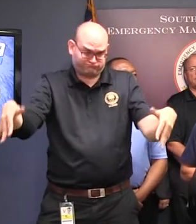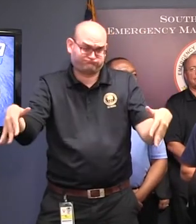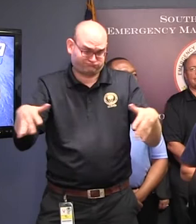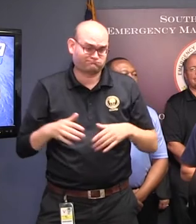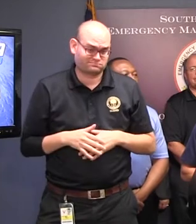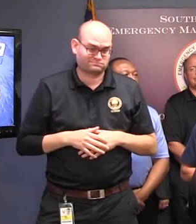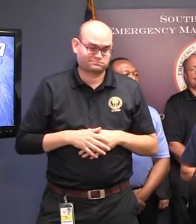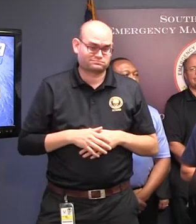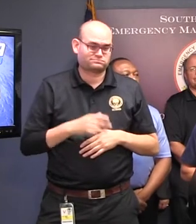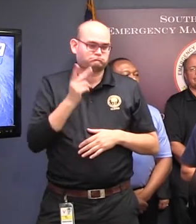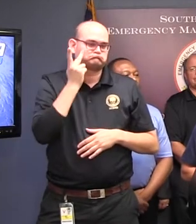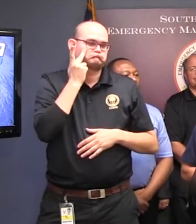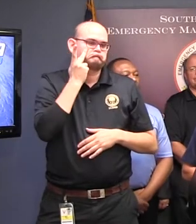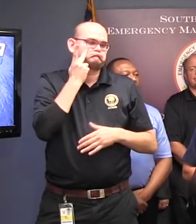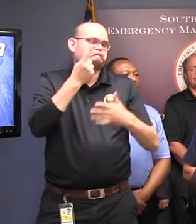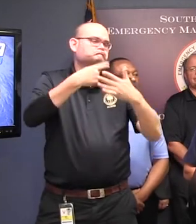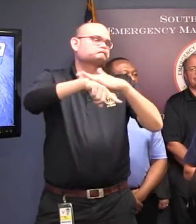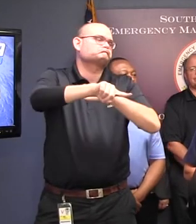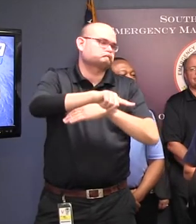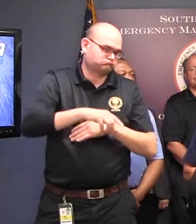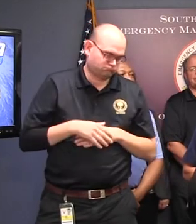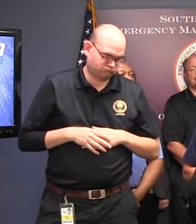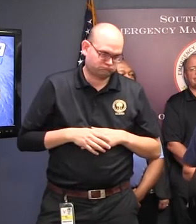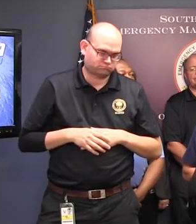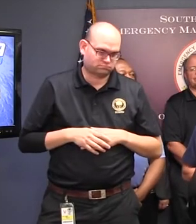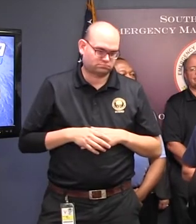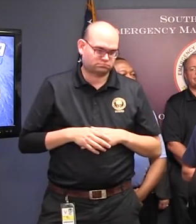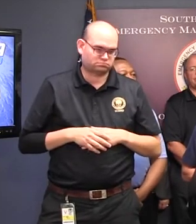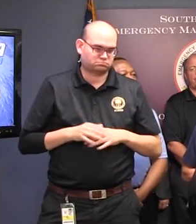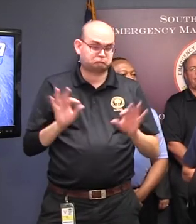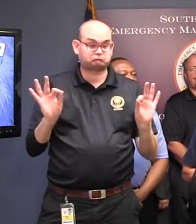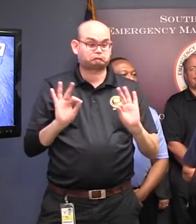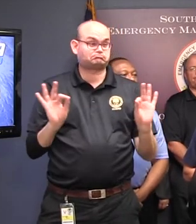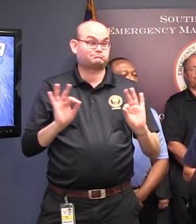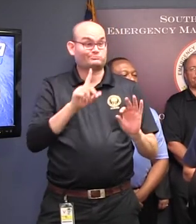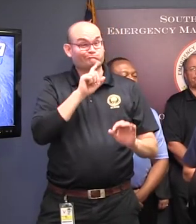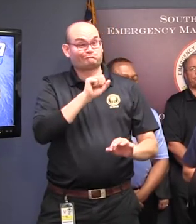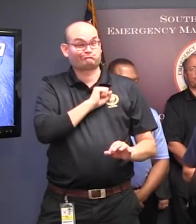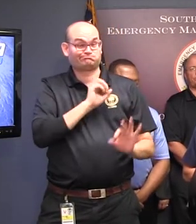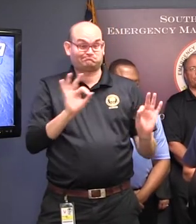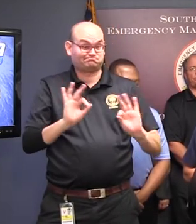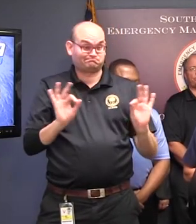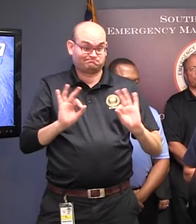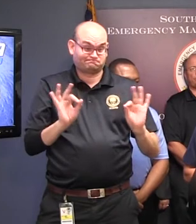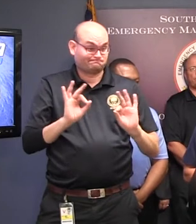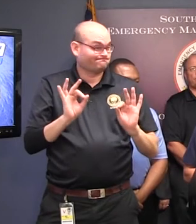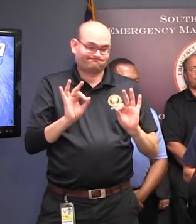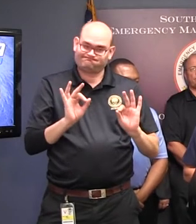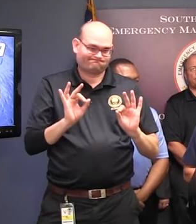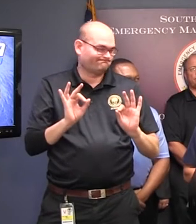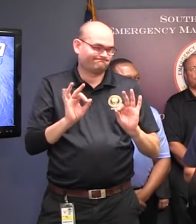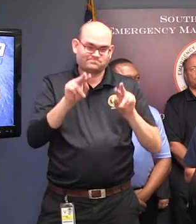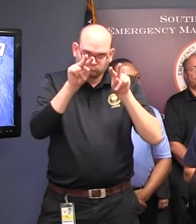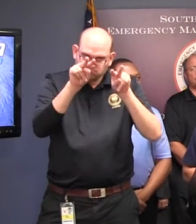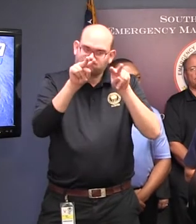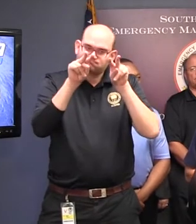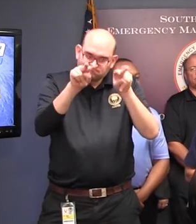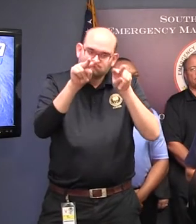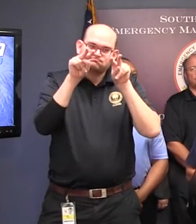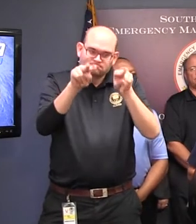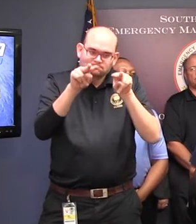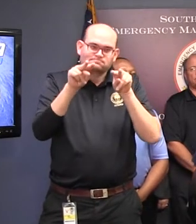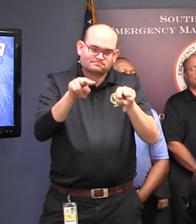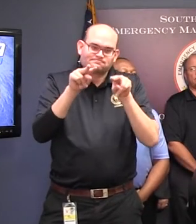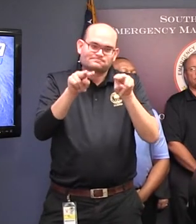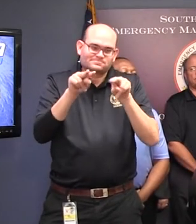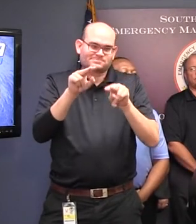So, we ask everyone not to let your guard down with the latest change to the forecast. Significant impacts could still occur across the state, and it's important to follow the